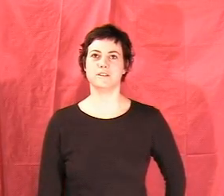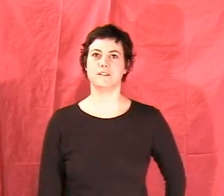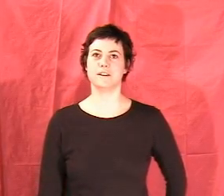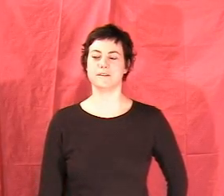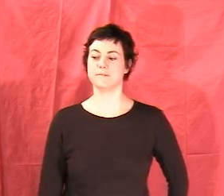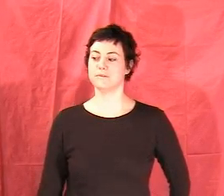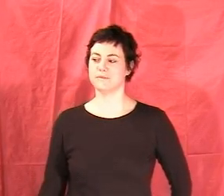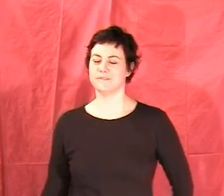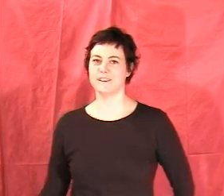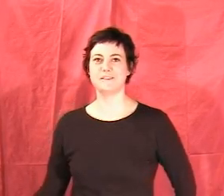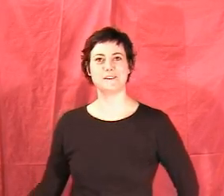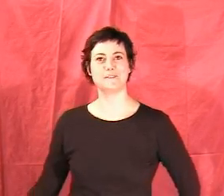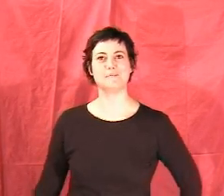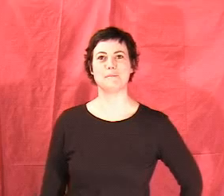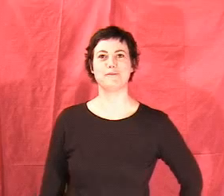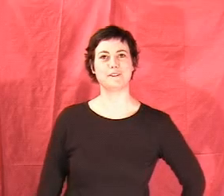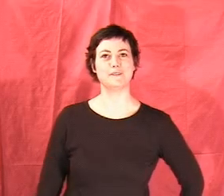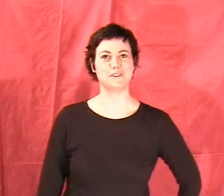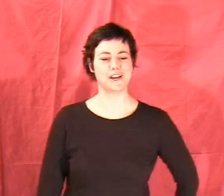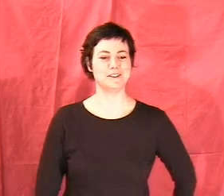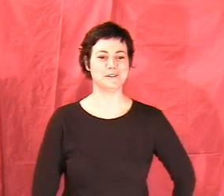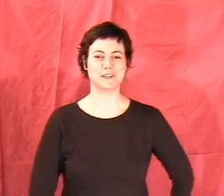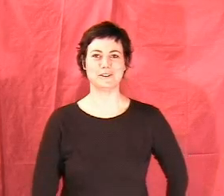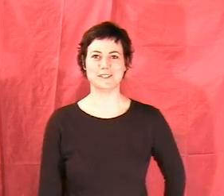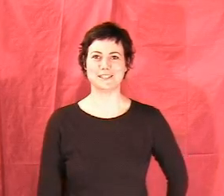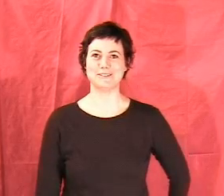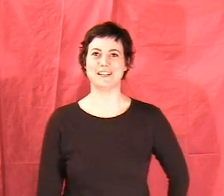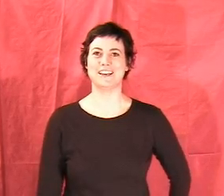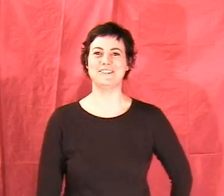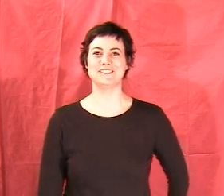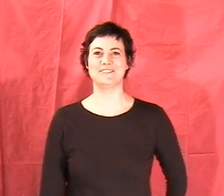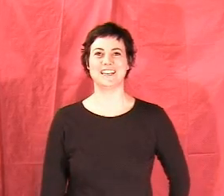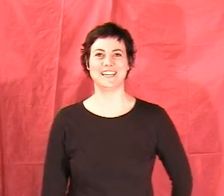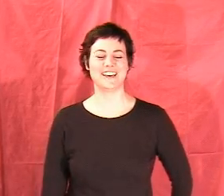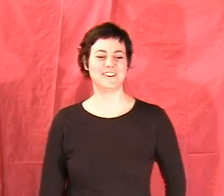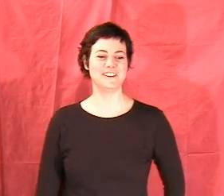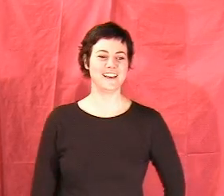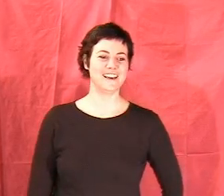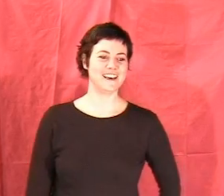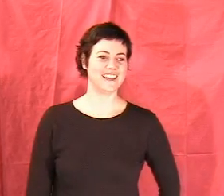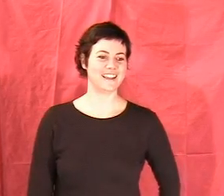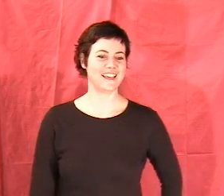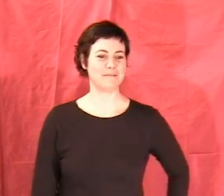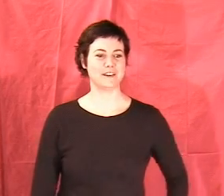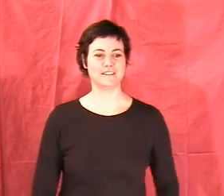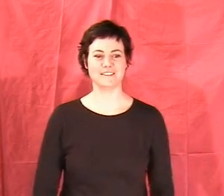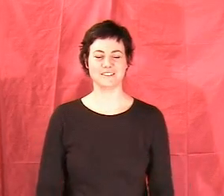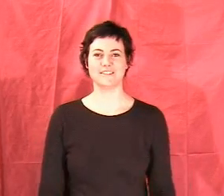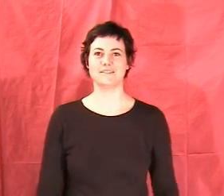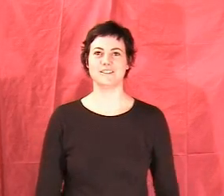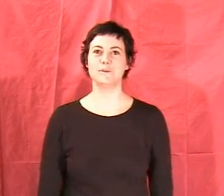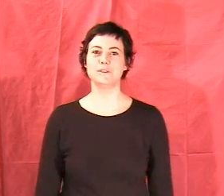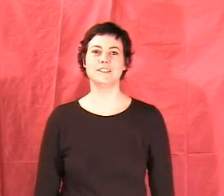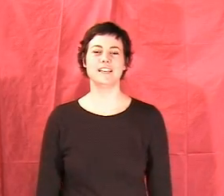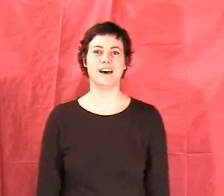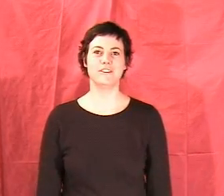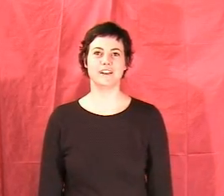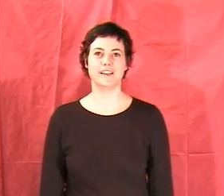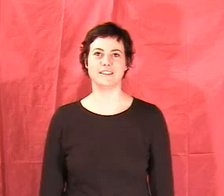perfect little child that we used in this video was ready to go. And I had my tools set out and